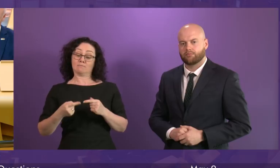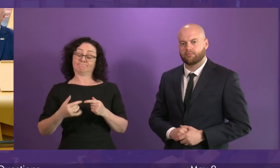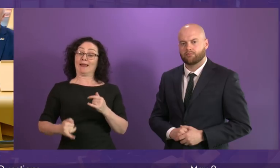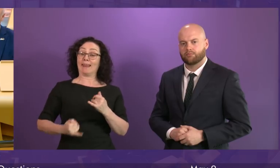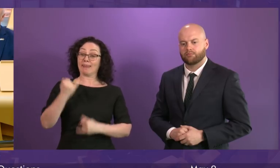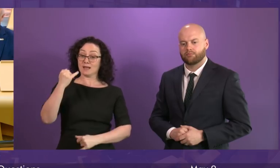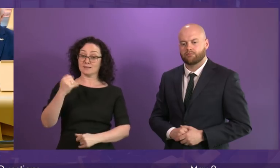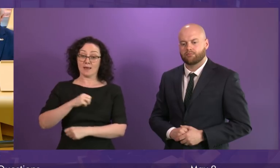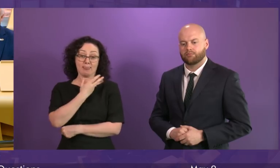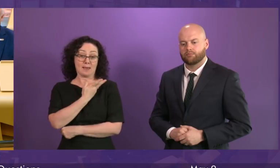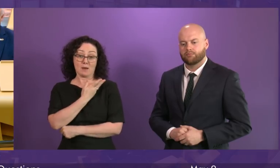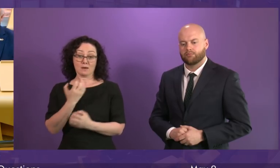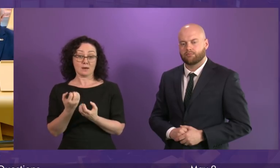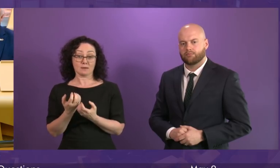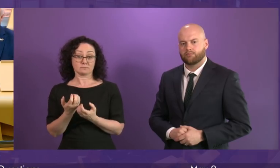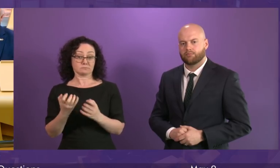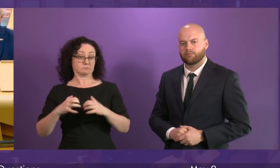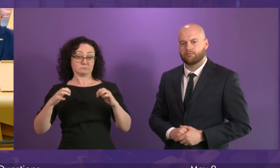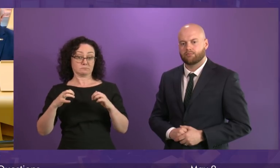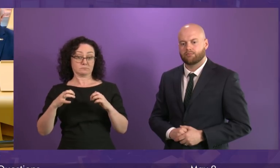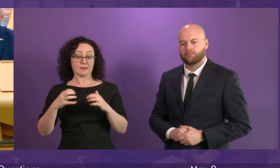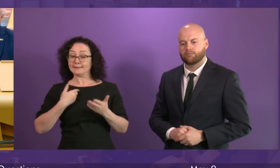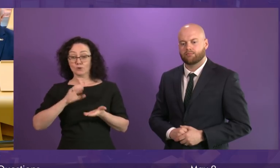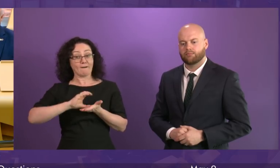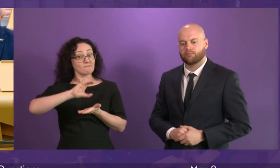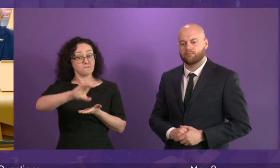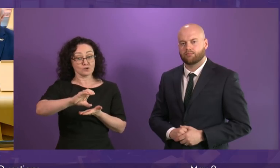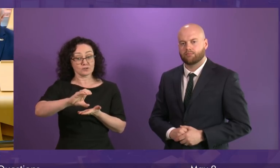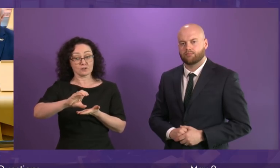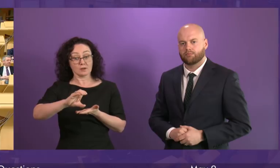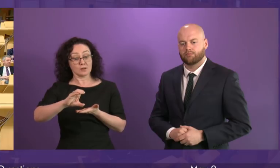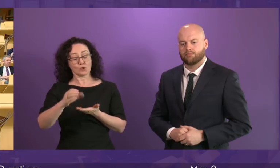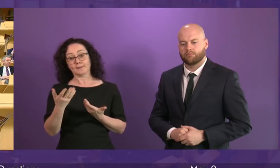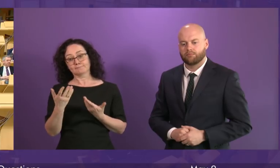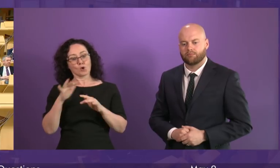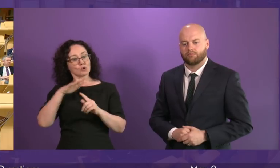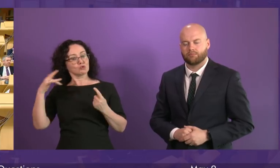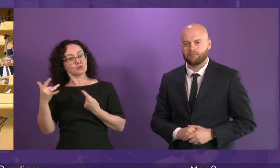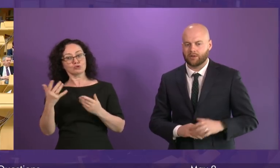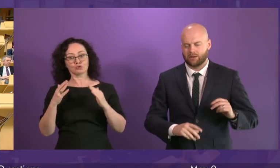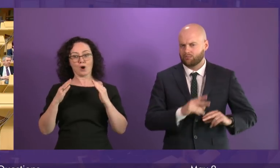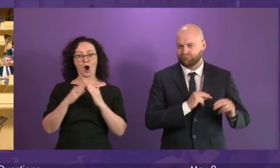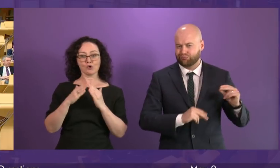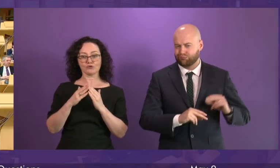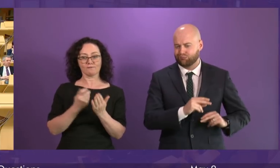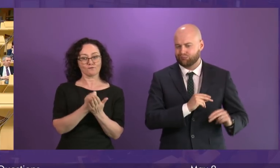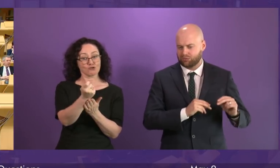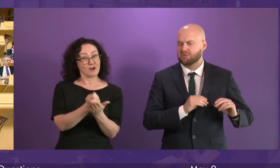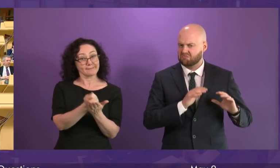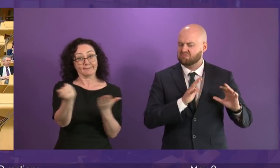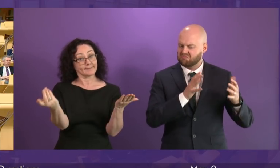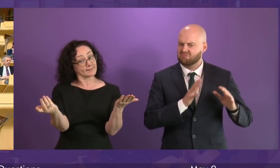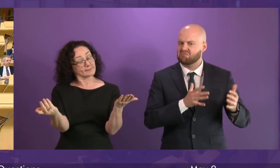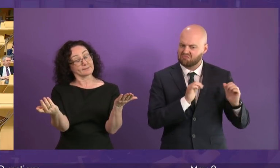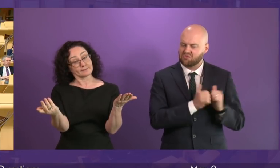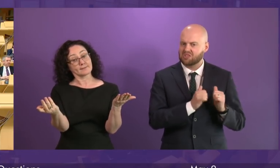Scottish Parliament didn't do is invest in affordable social housing for rent as well. We are putting record sums